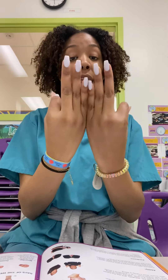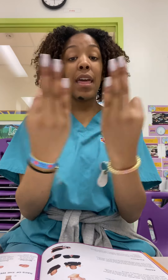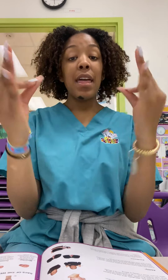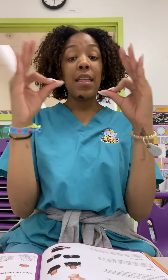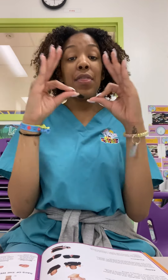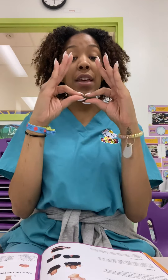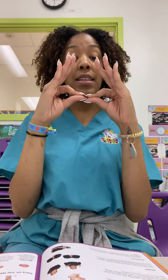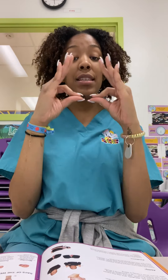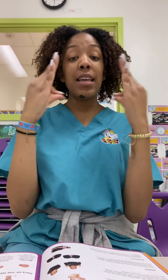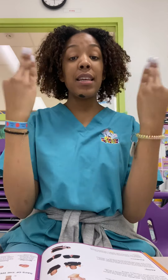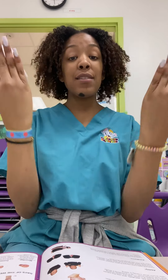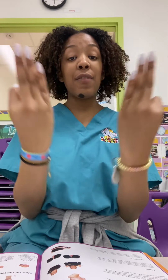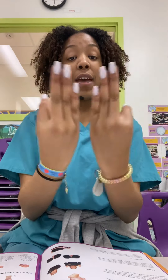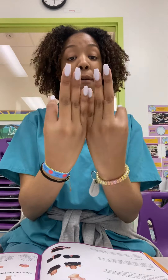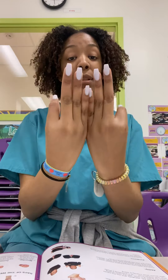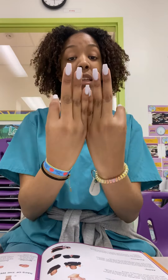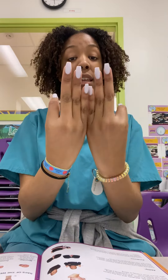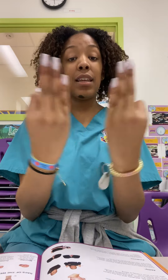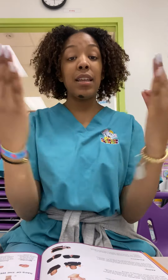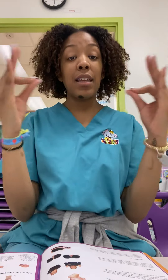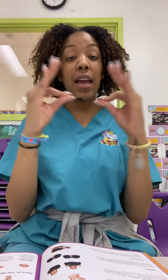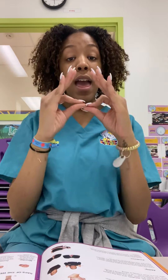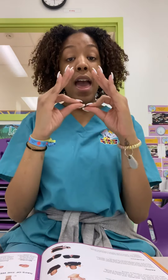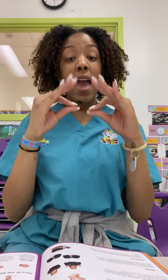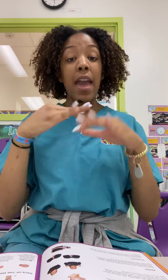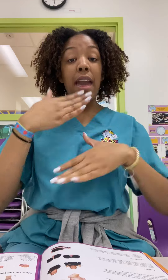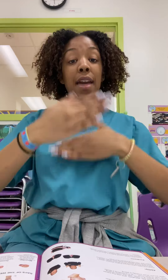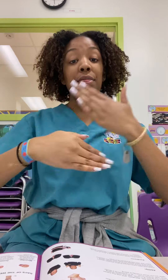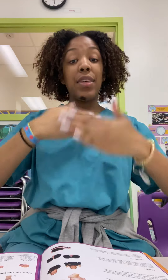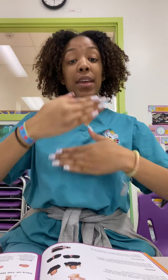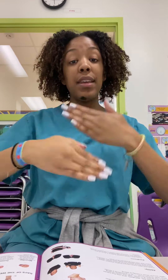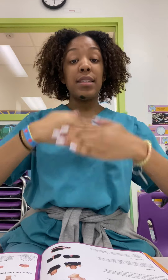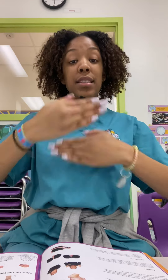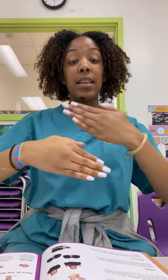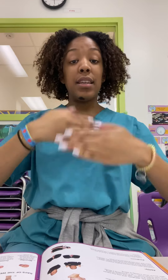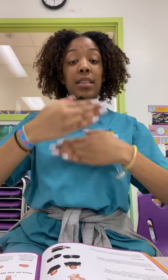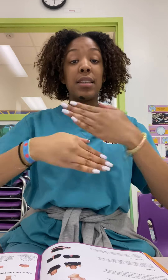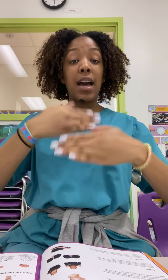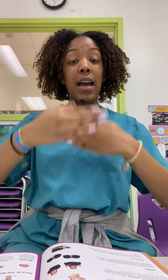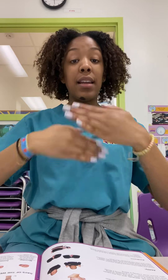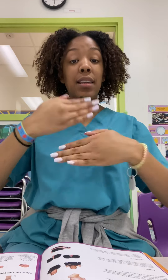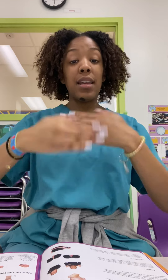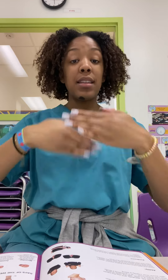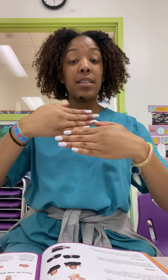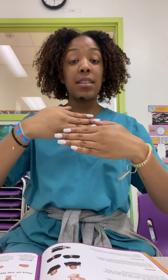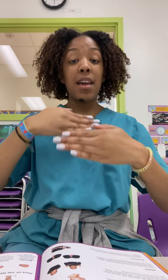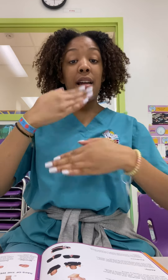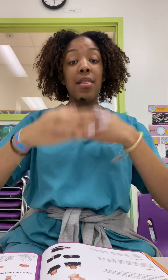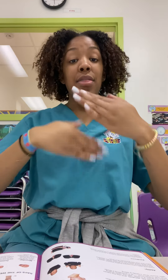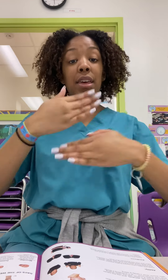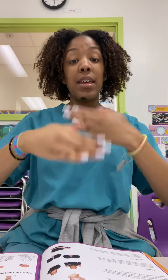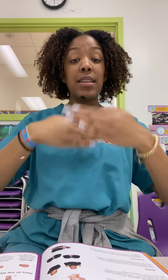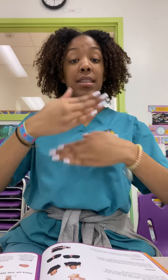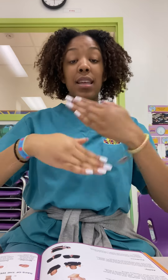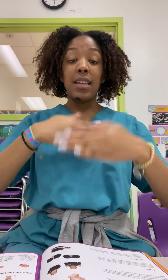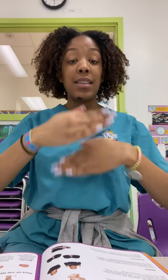This is family. And this is this This is